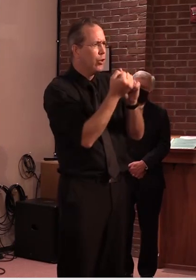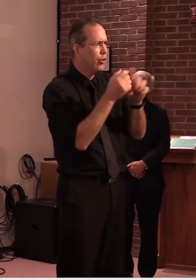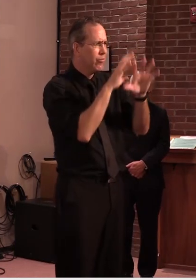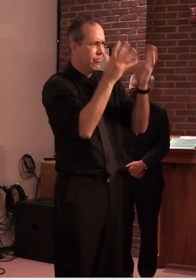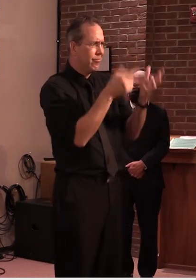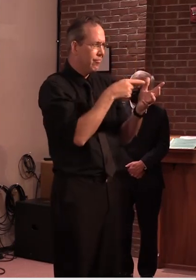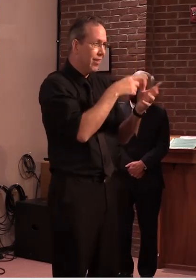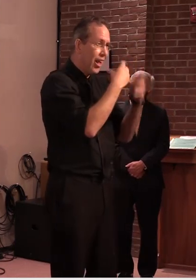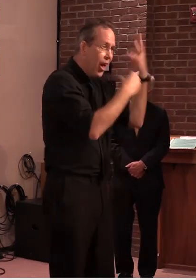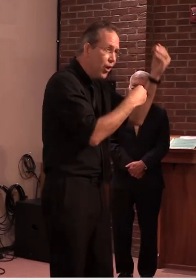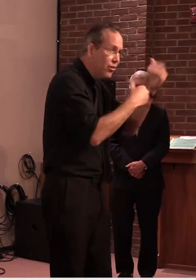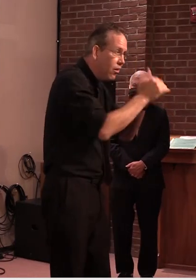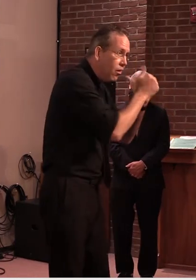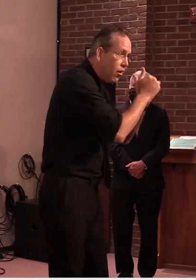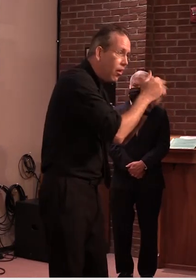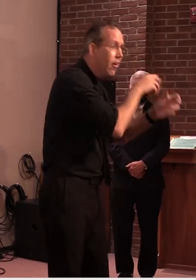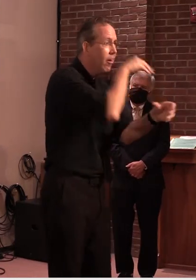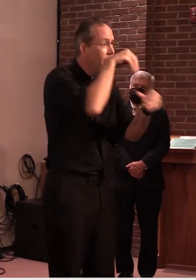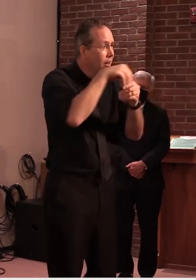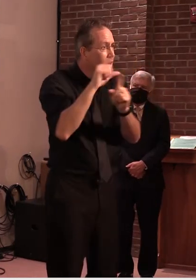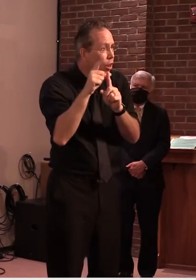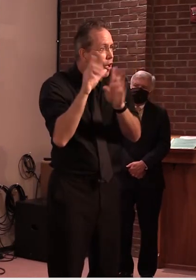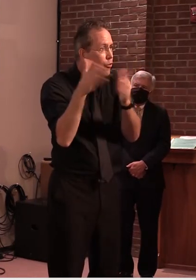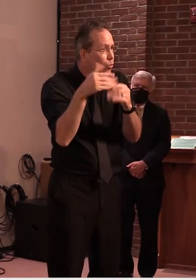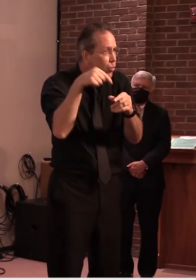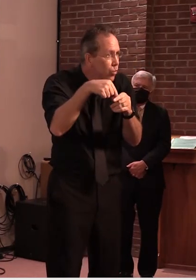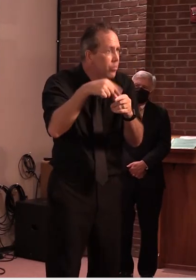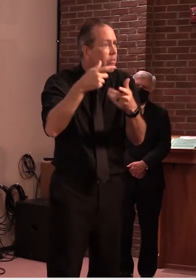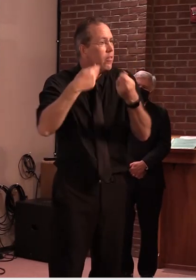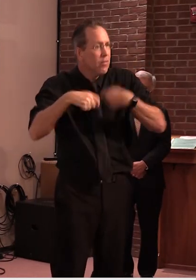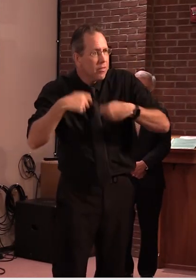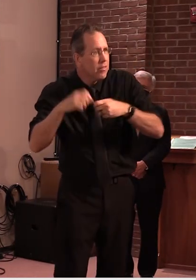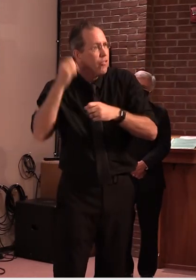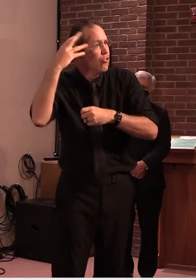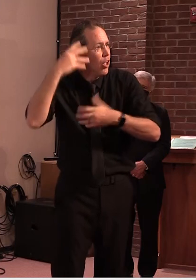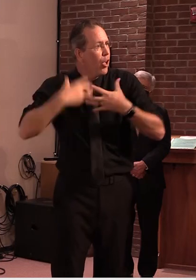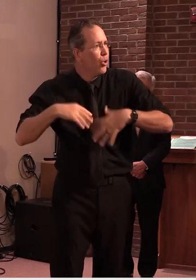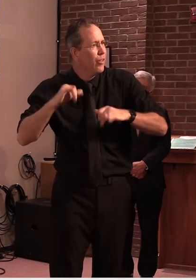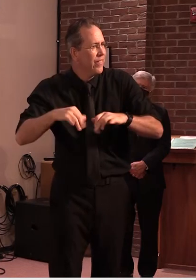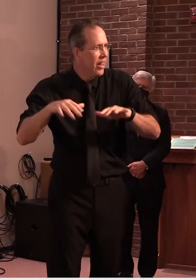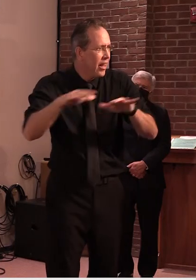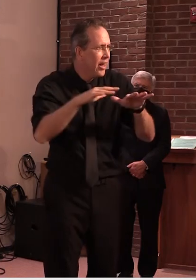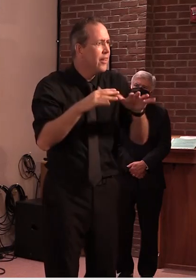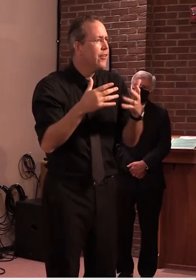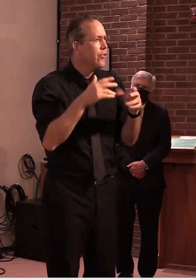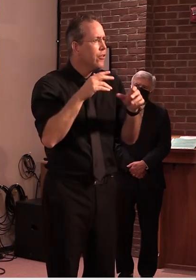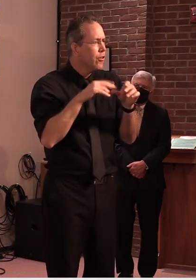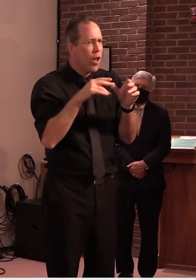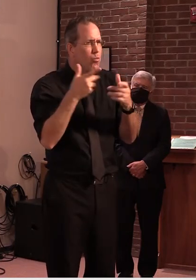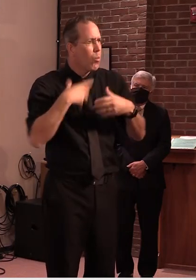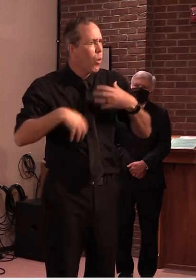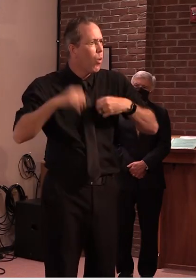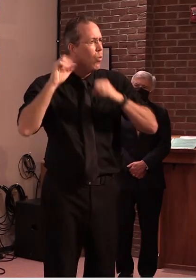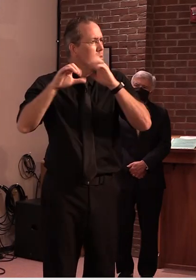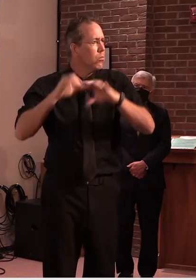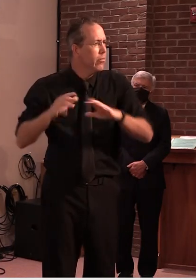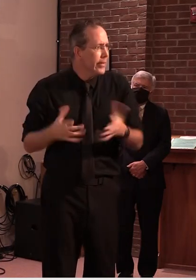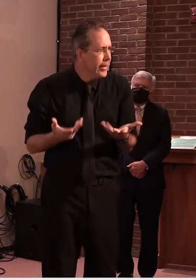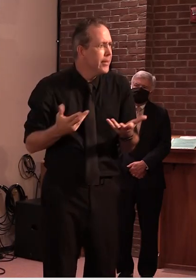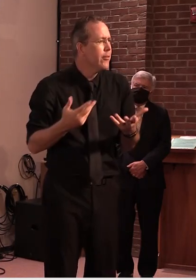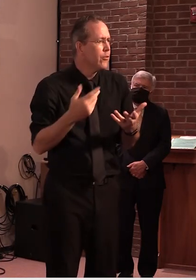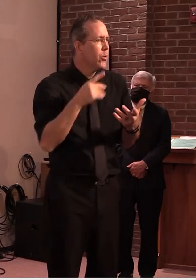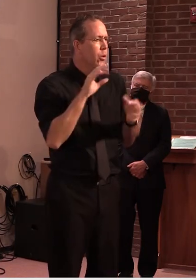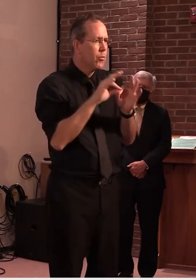looking at that as well i did i also wanted to add that i'd forgotten um to mention that i too uh check my temperature